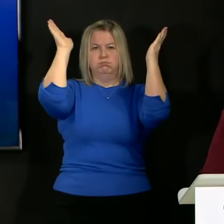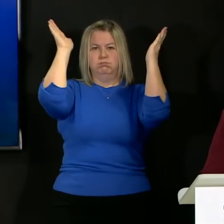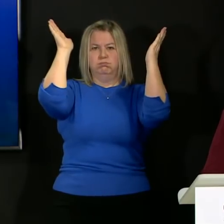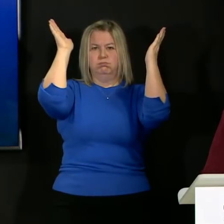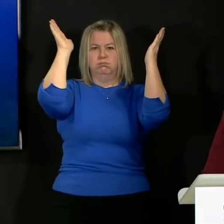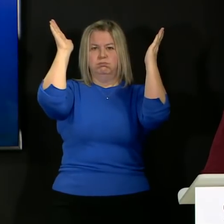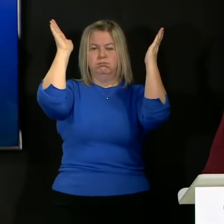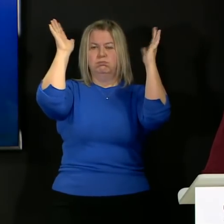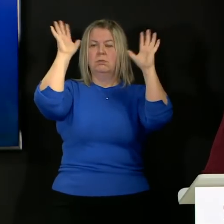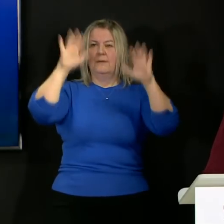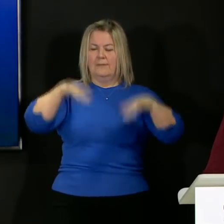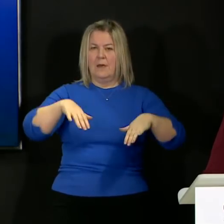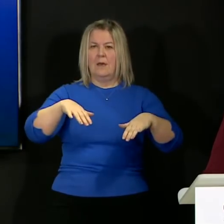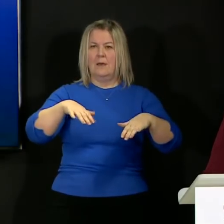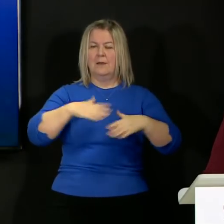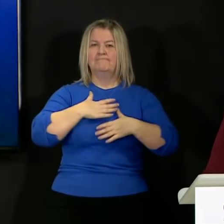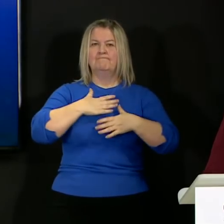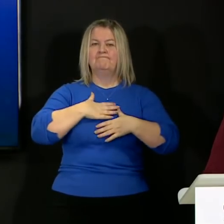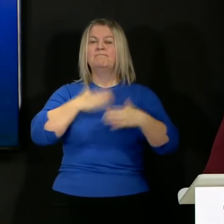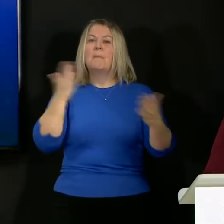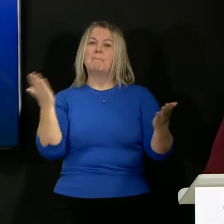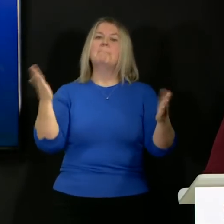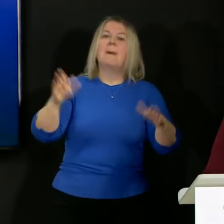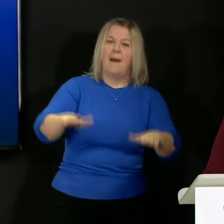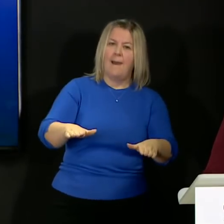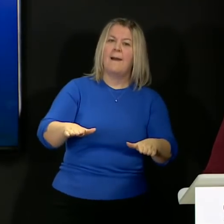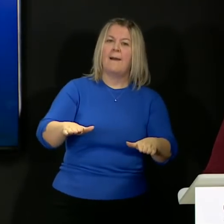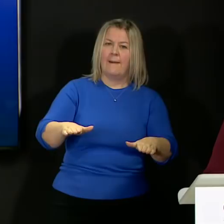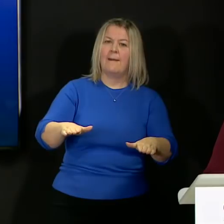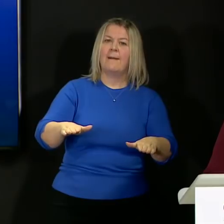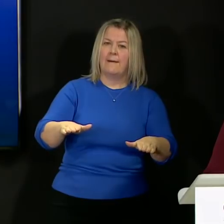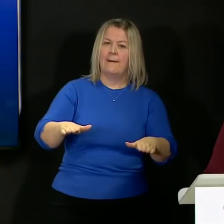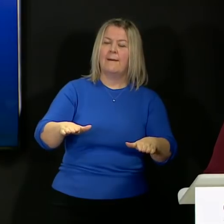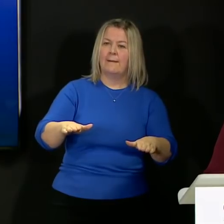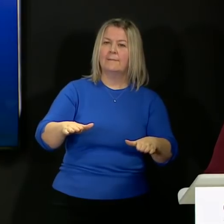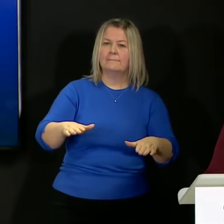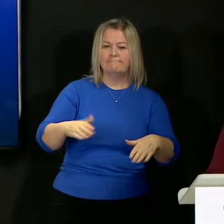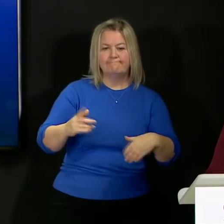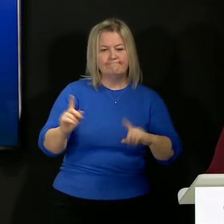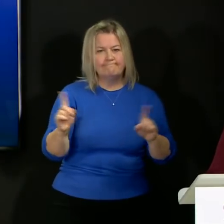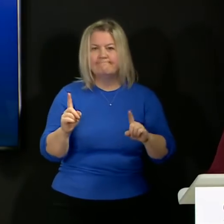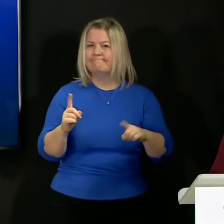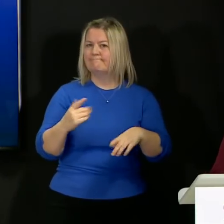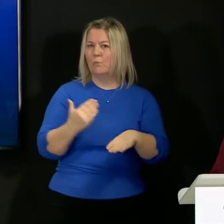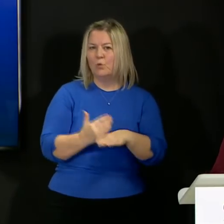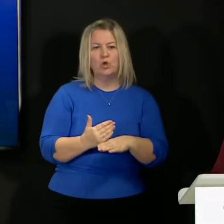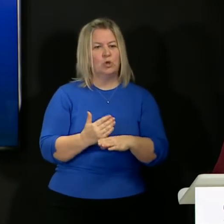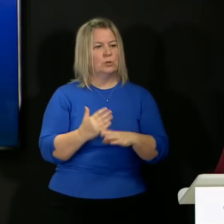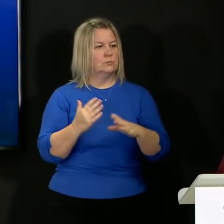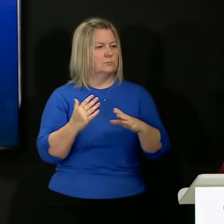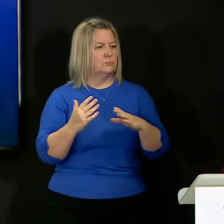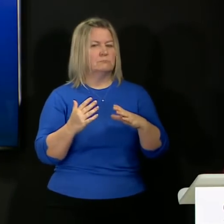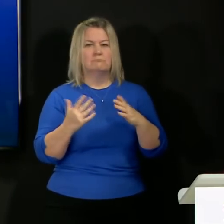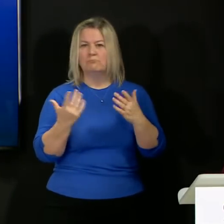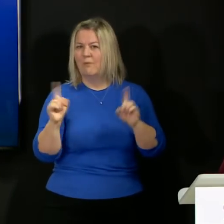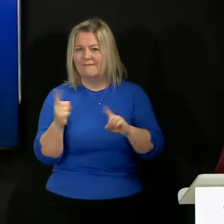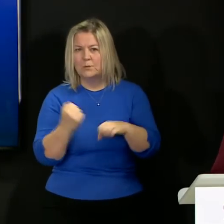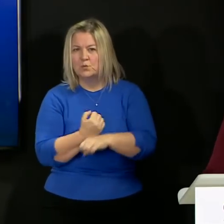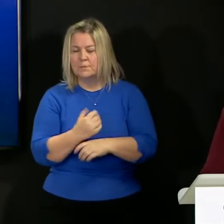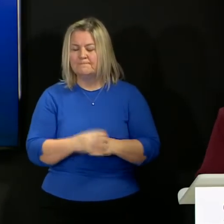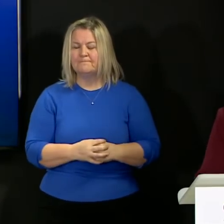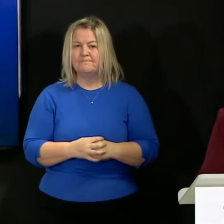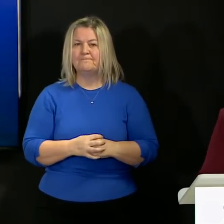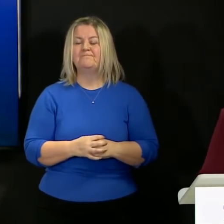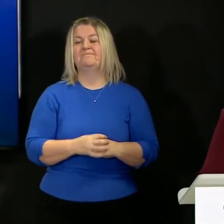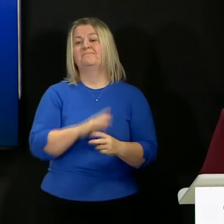come back to whatever it is we have to deal with. And we will be doing more on that particular piece of work in the coming days. And the